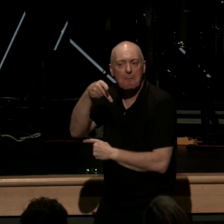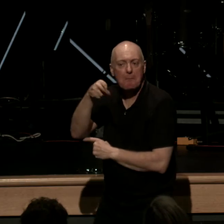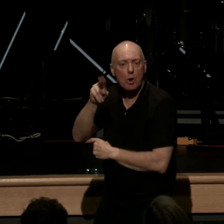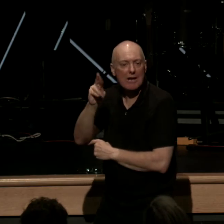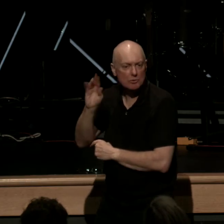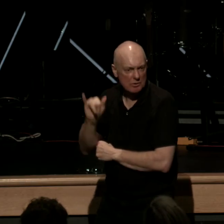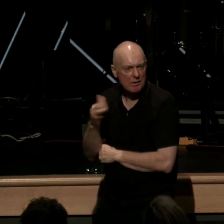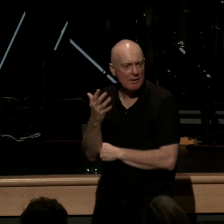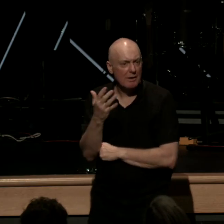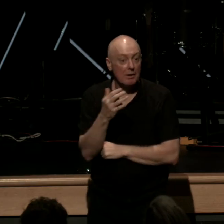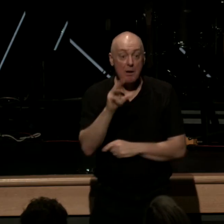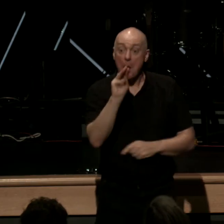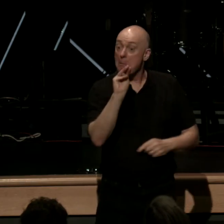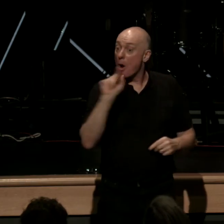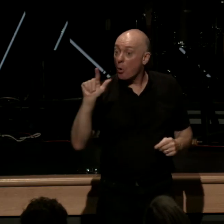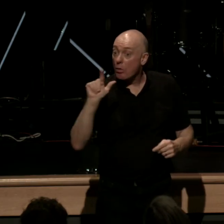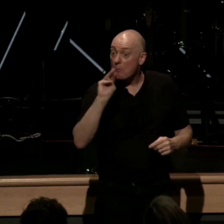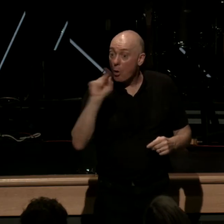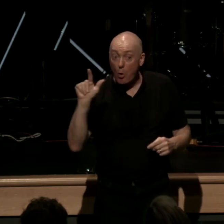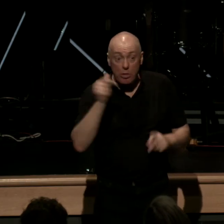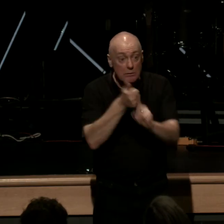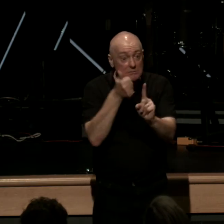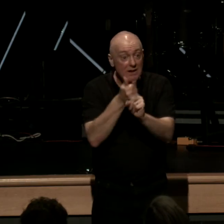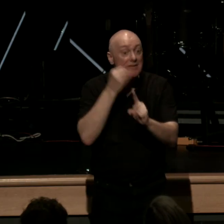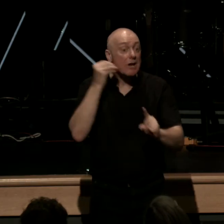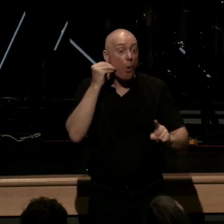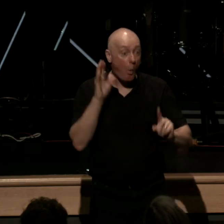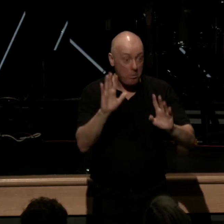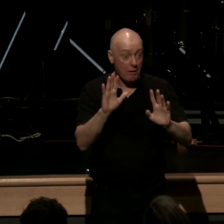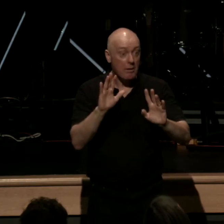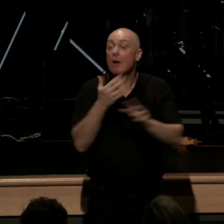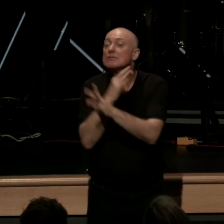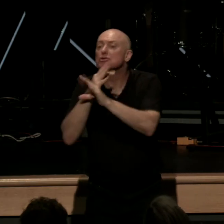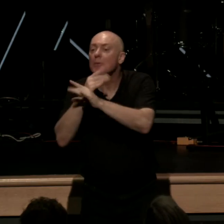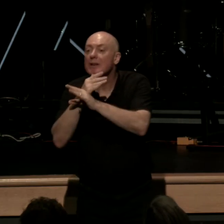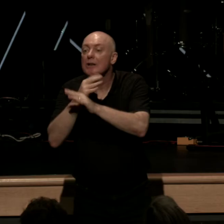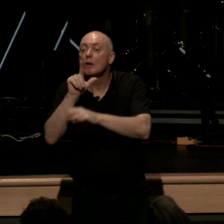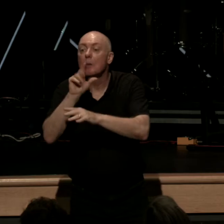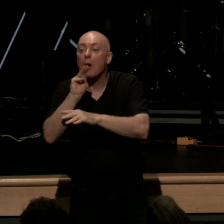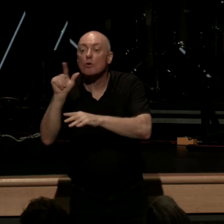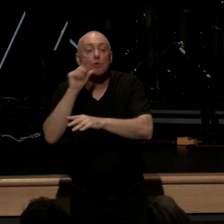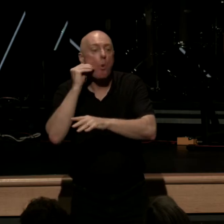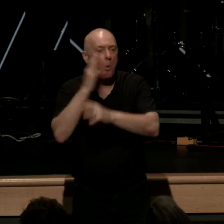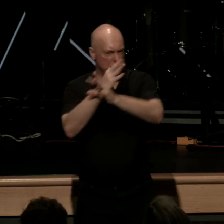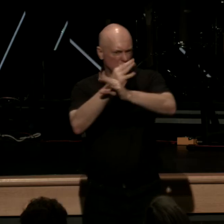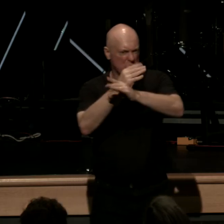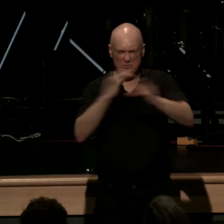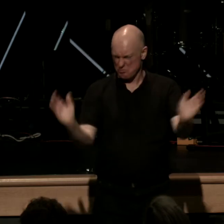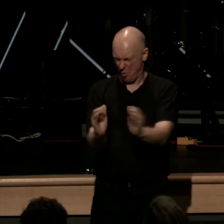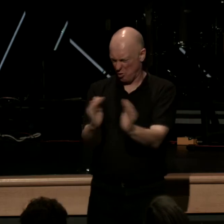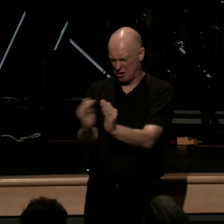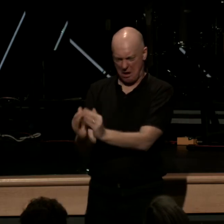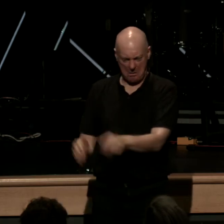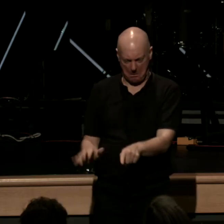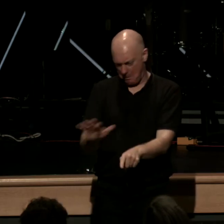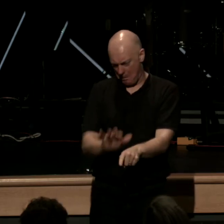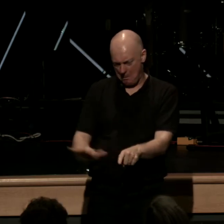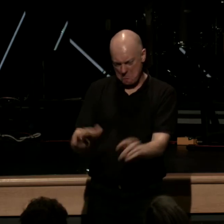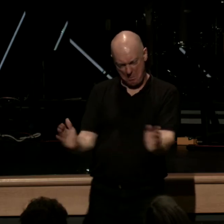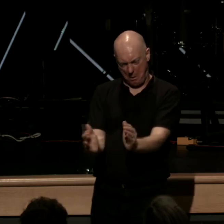in Luther's home during the reformation Wittenberg it was a very small town it was a pretty small town but it